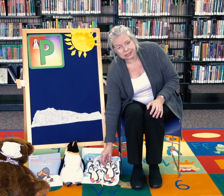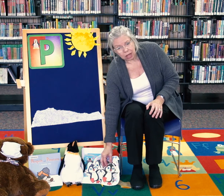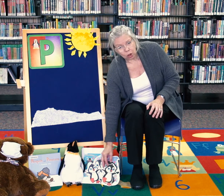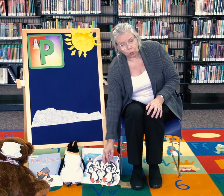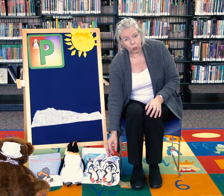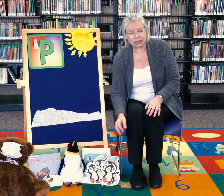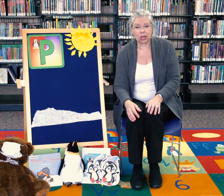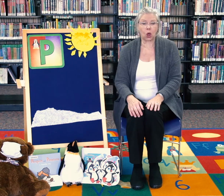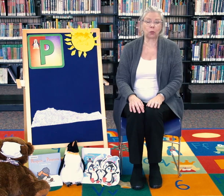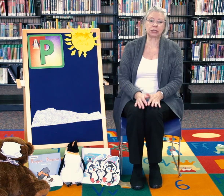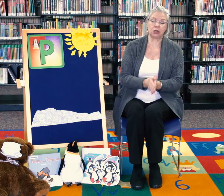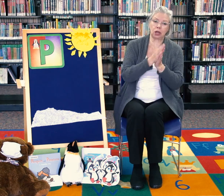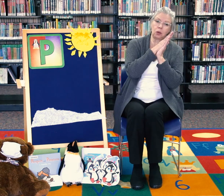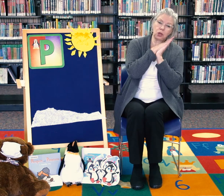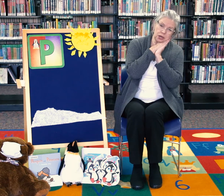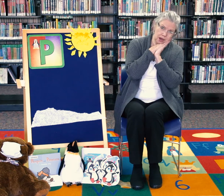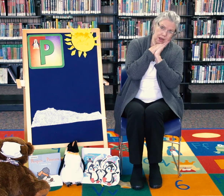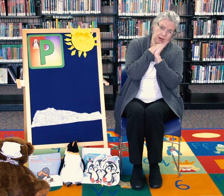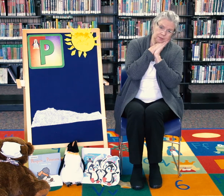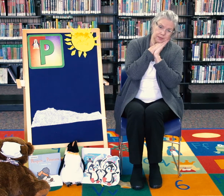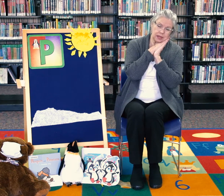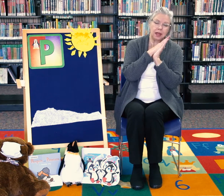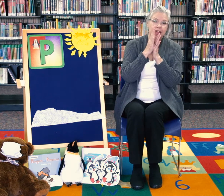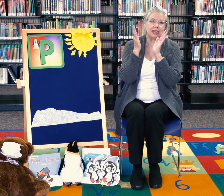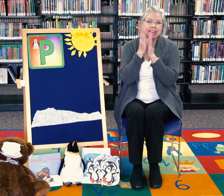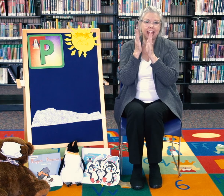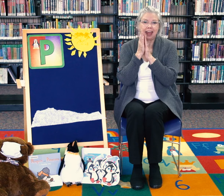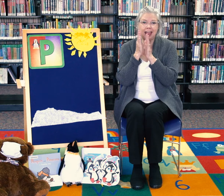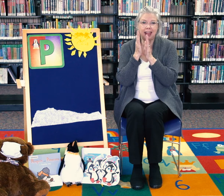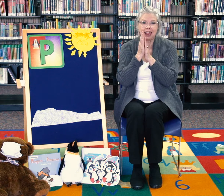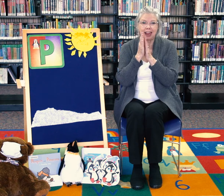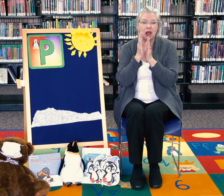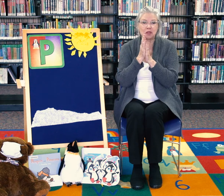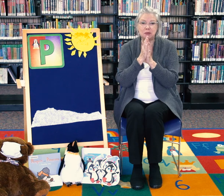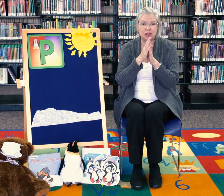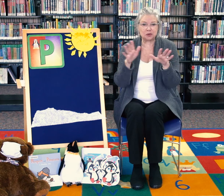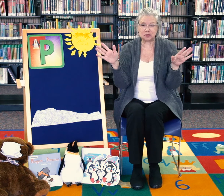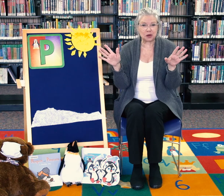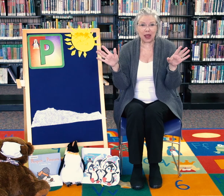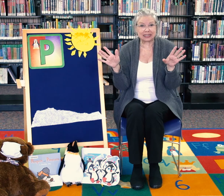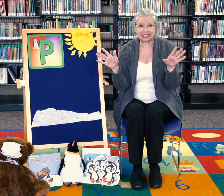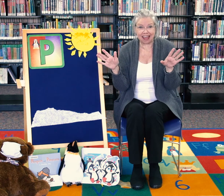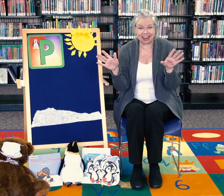went home to go good night. Yay. All the penguins were out of sight.